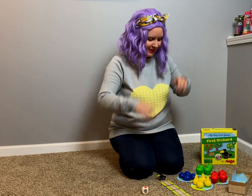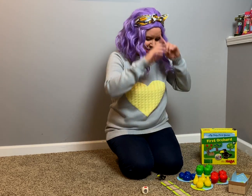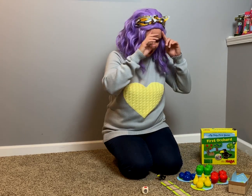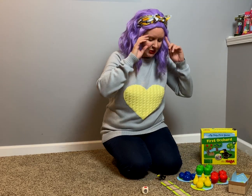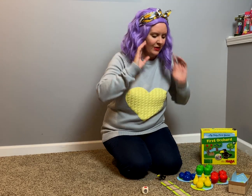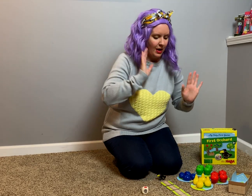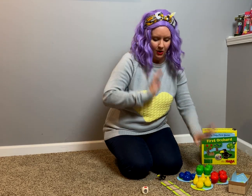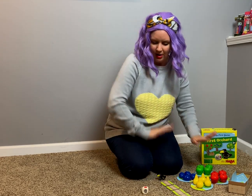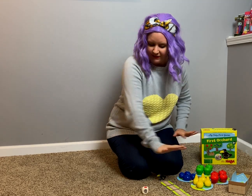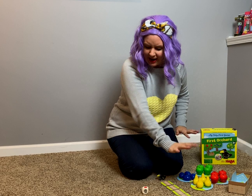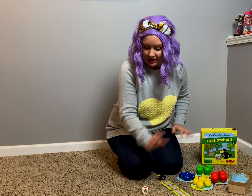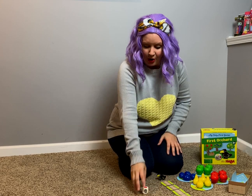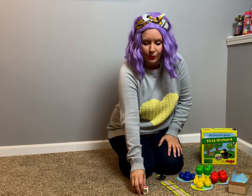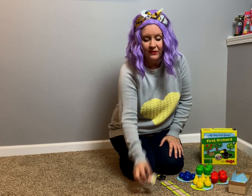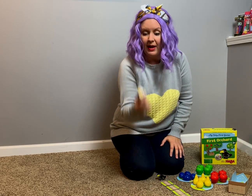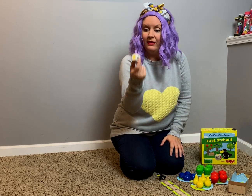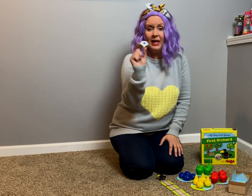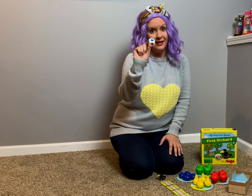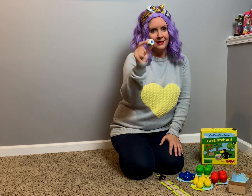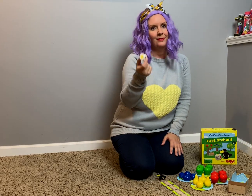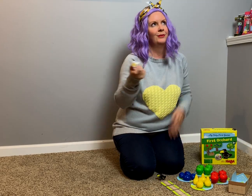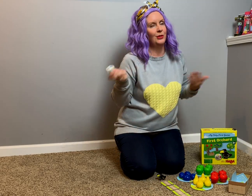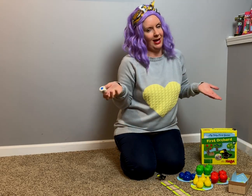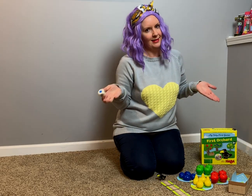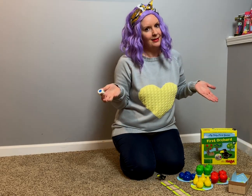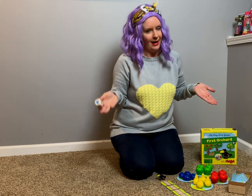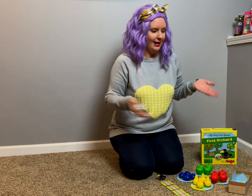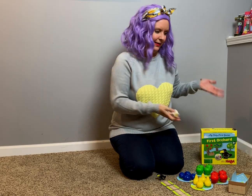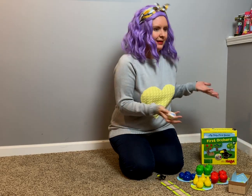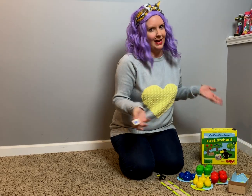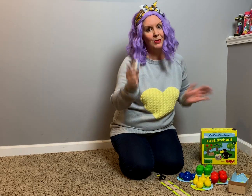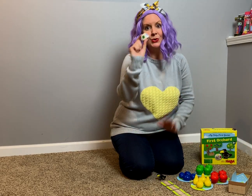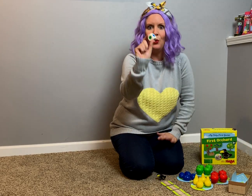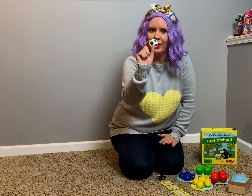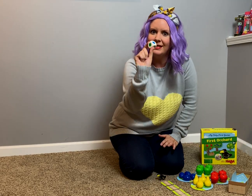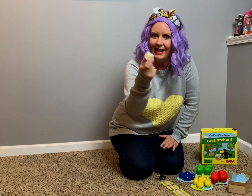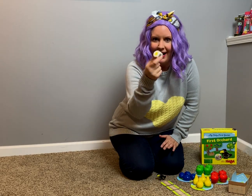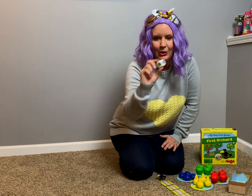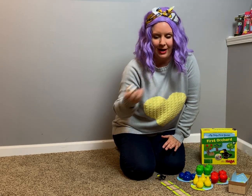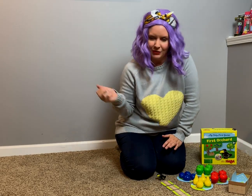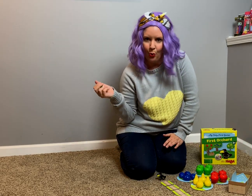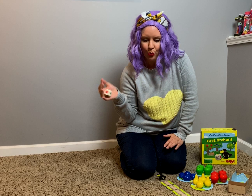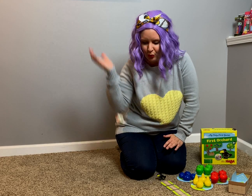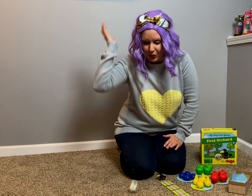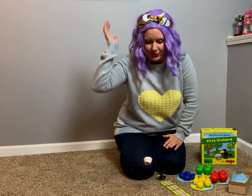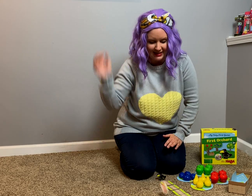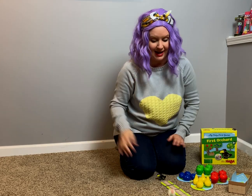So, we've got all of that. We've got this, which has a die in the game. There's one die. You have to roll the die,